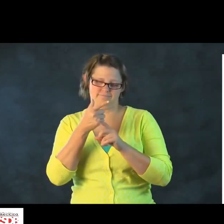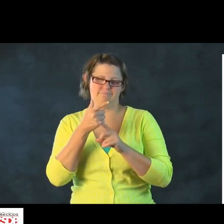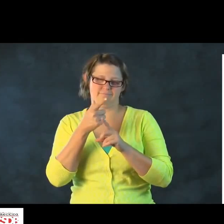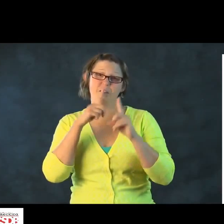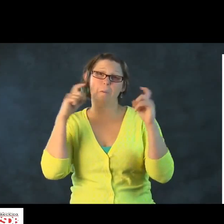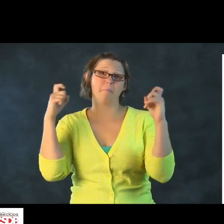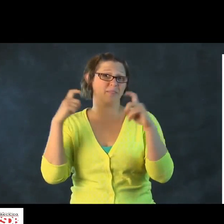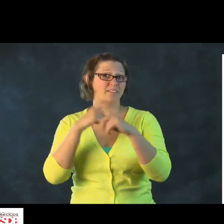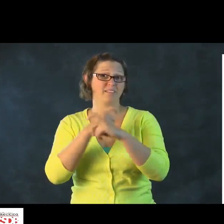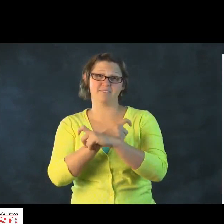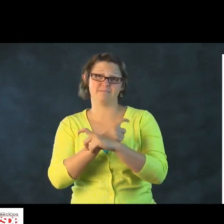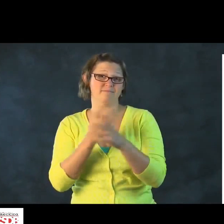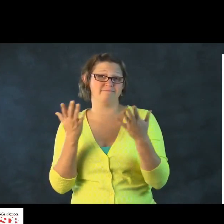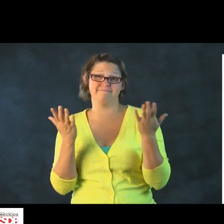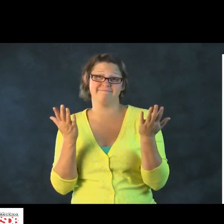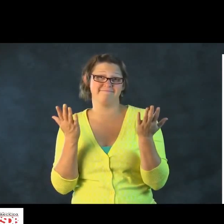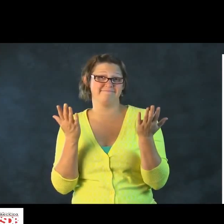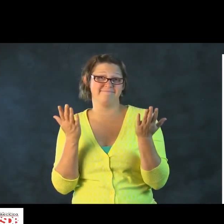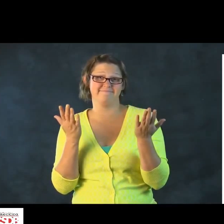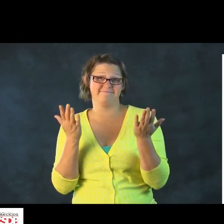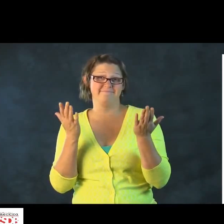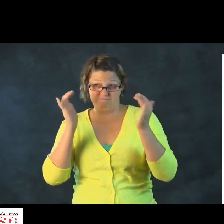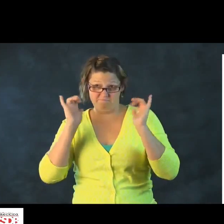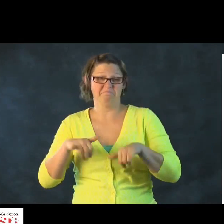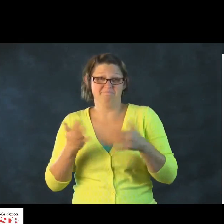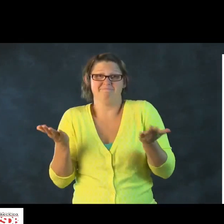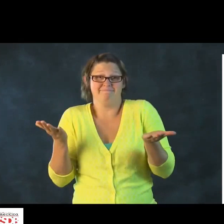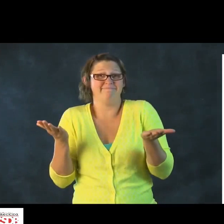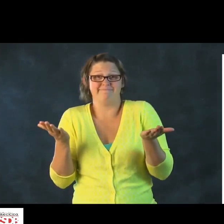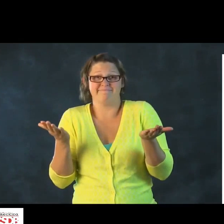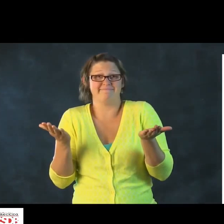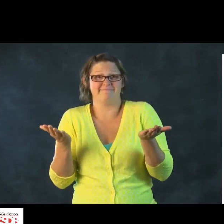When it comes to language, it is very complex.